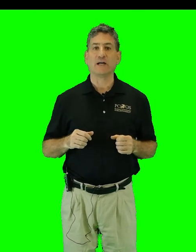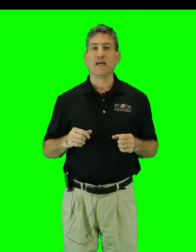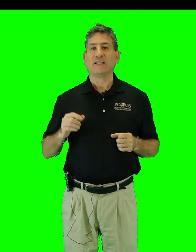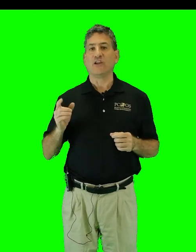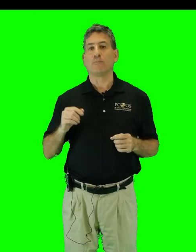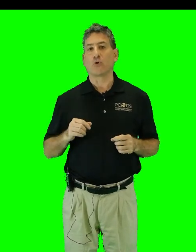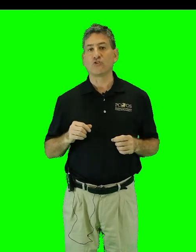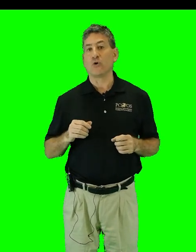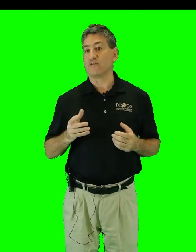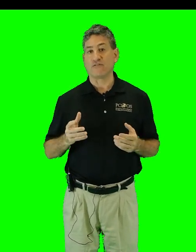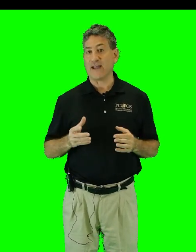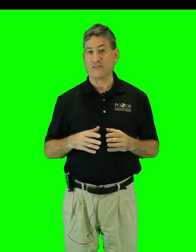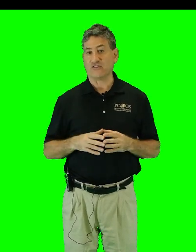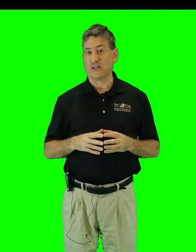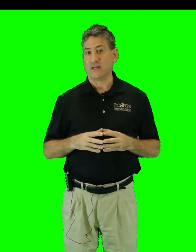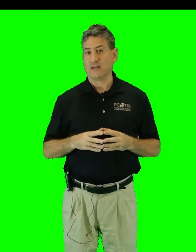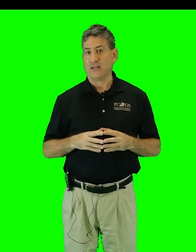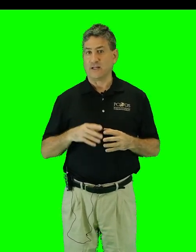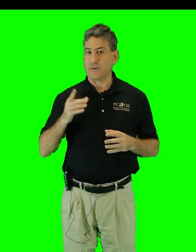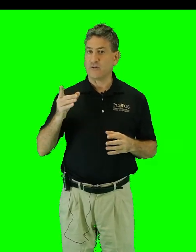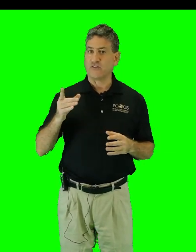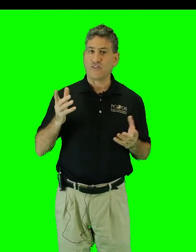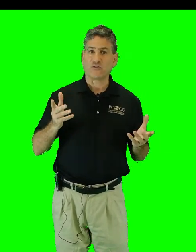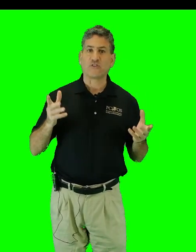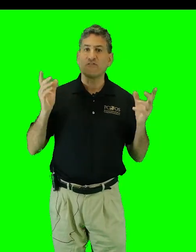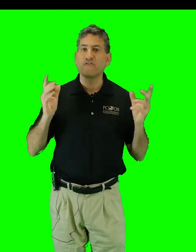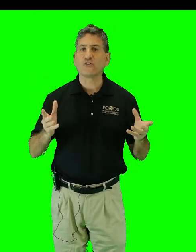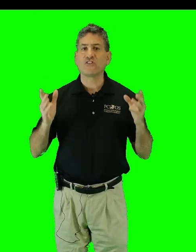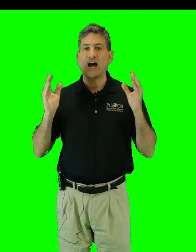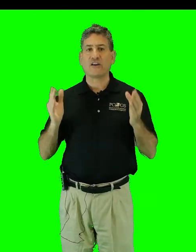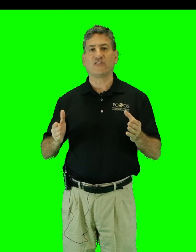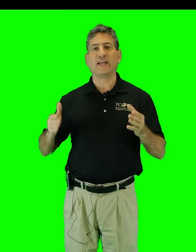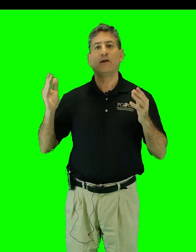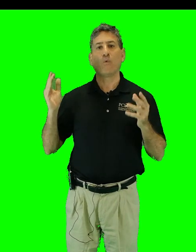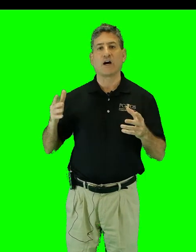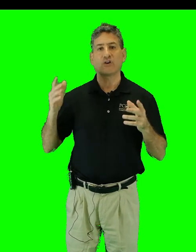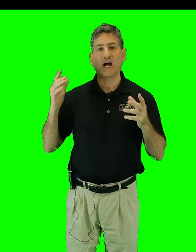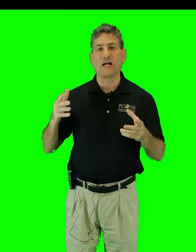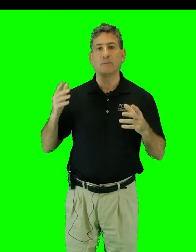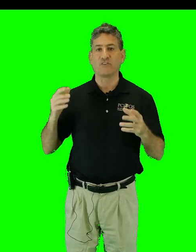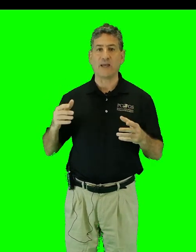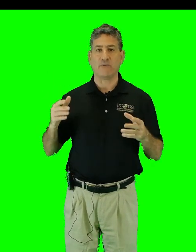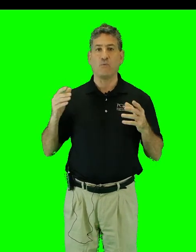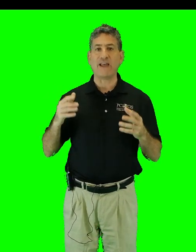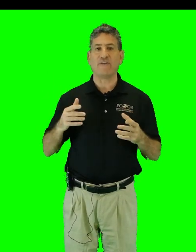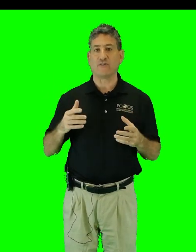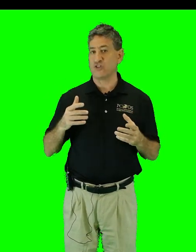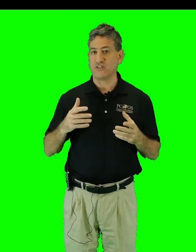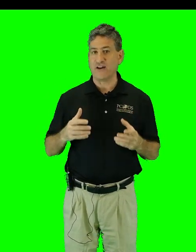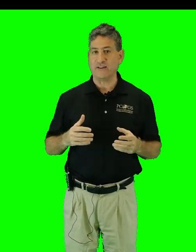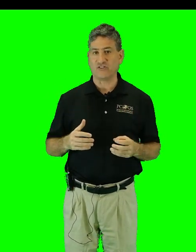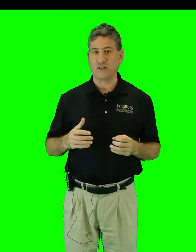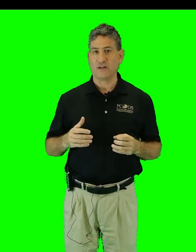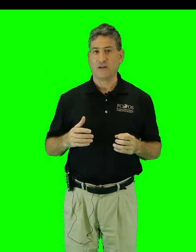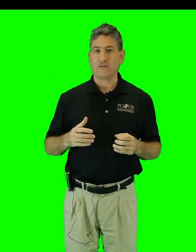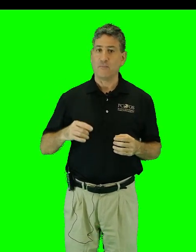near Bordeaux in France. It appears that this was the first oscillating water column type of wave energy device. From